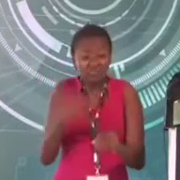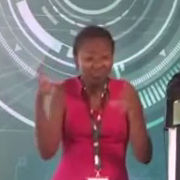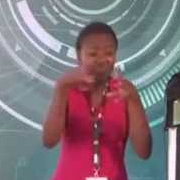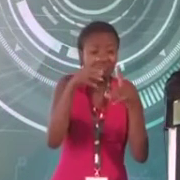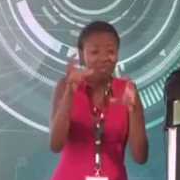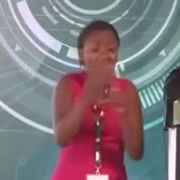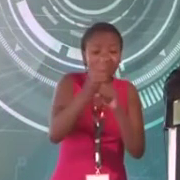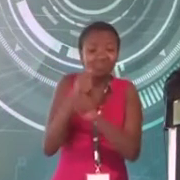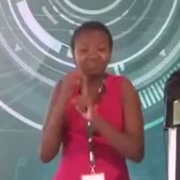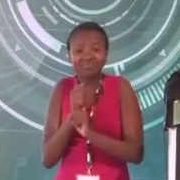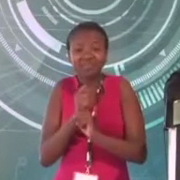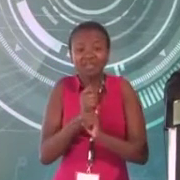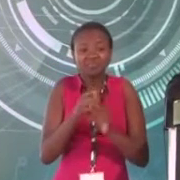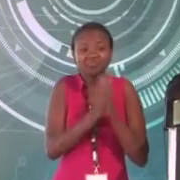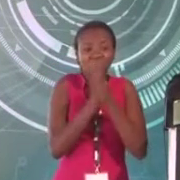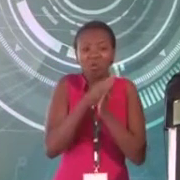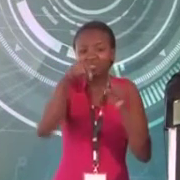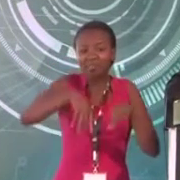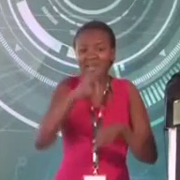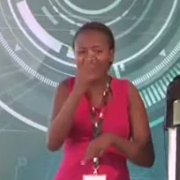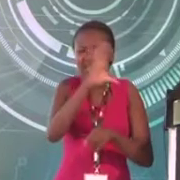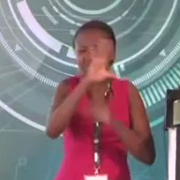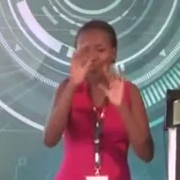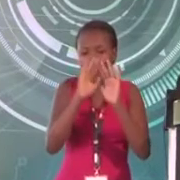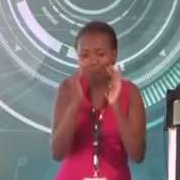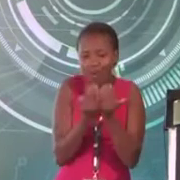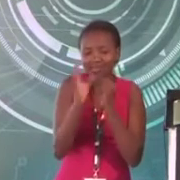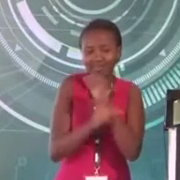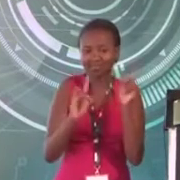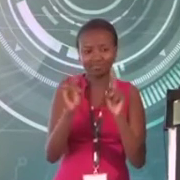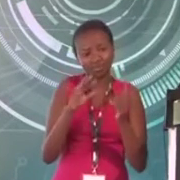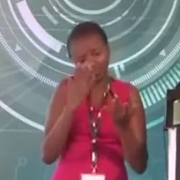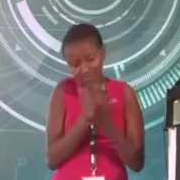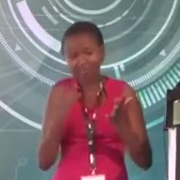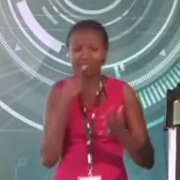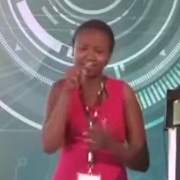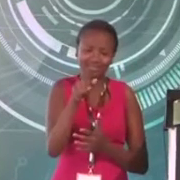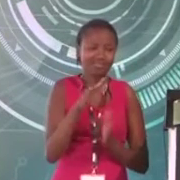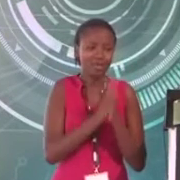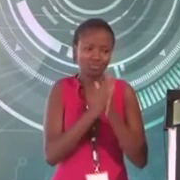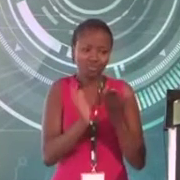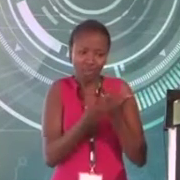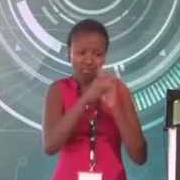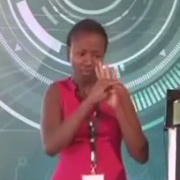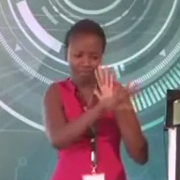kind for a third-world country like ours. Some are saying that could be a legacy, but Your Excellency, I believe